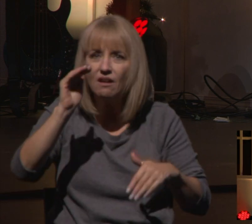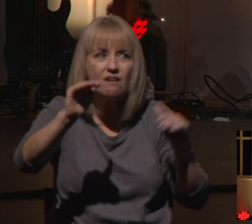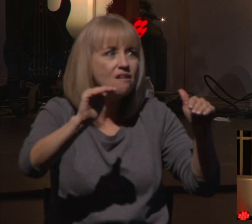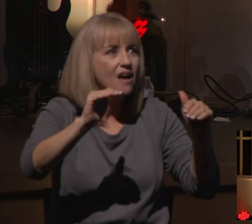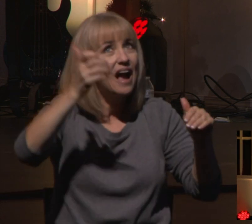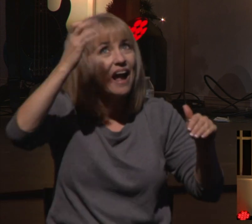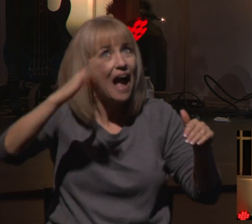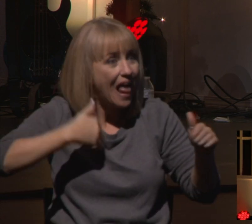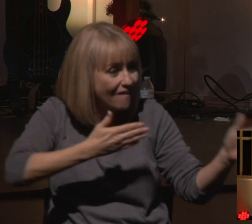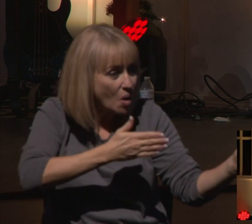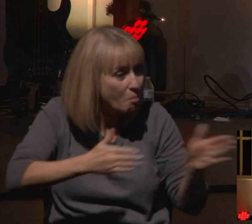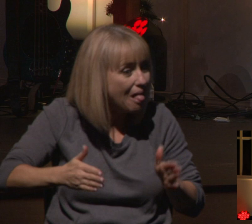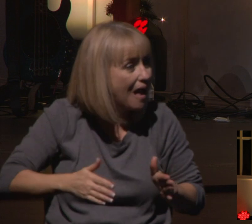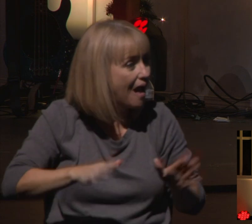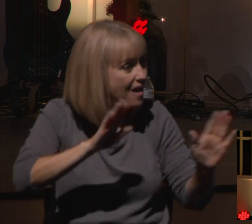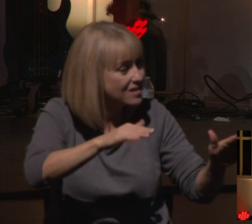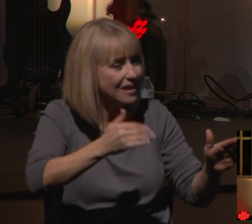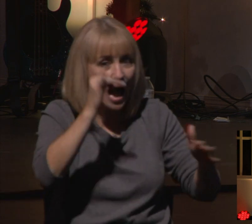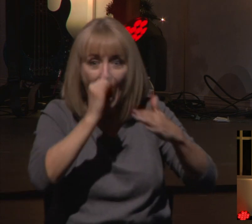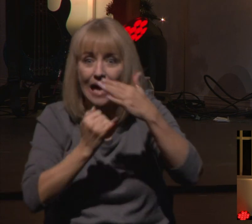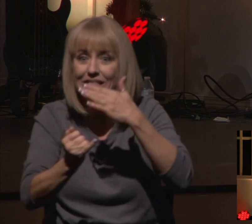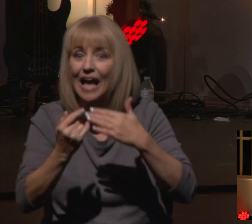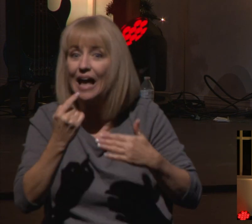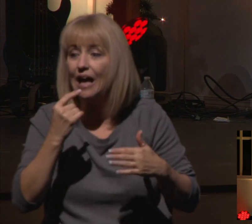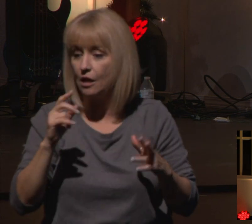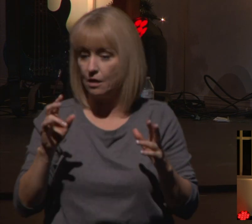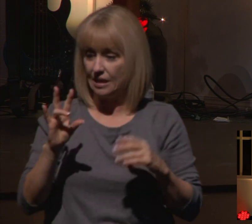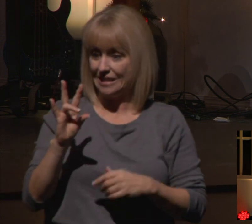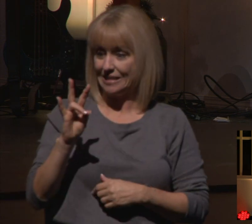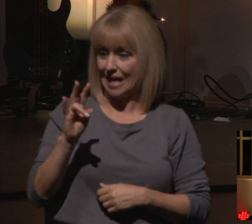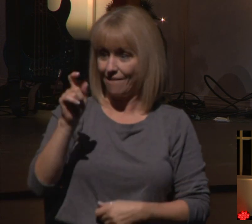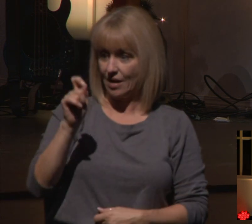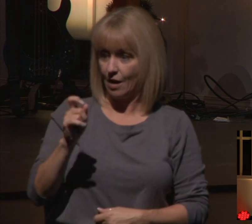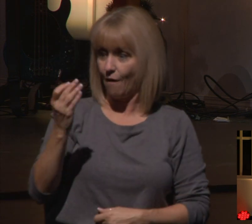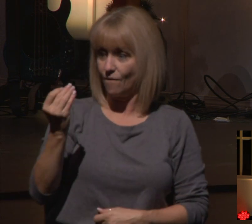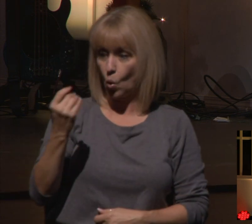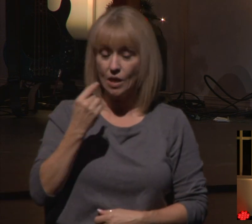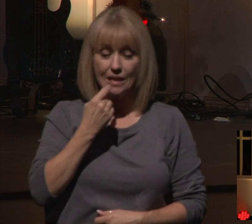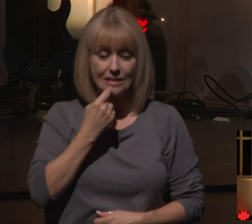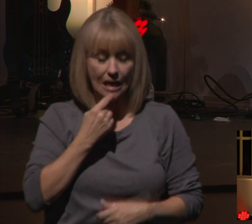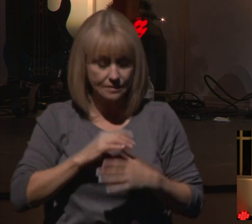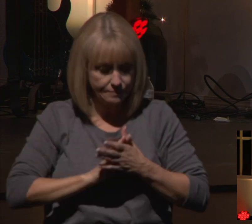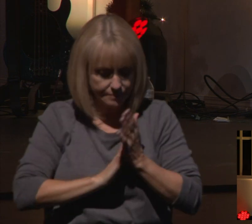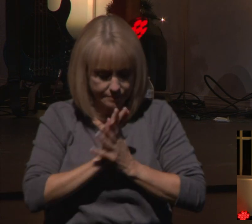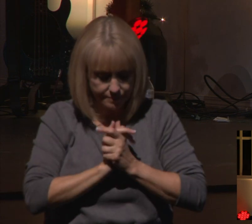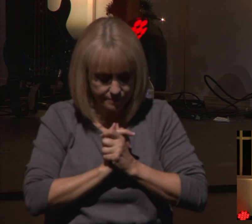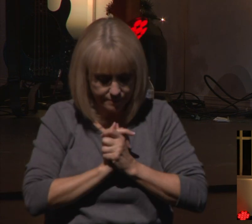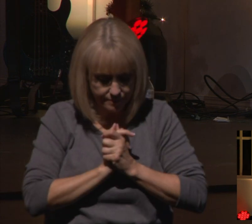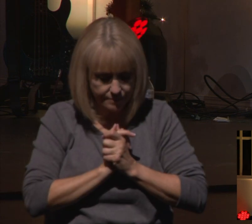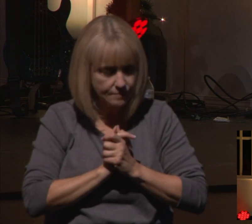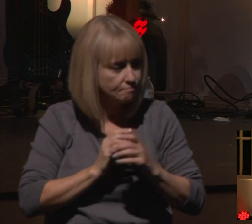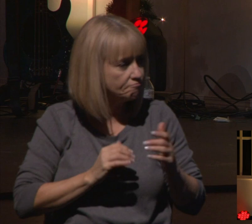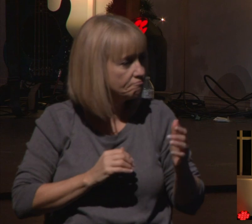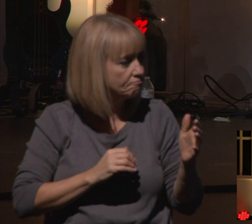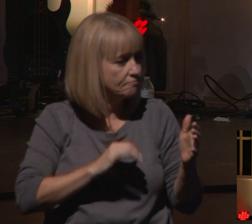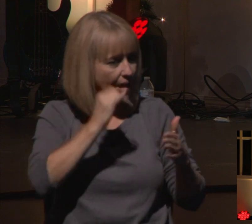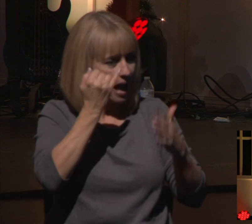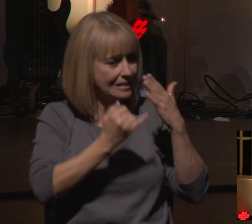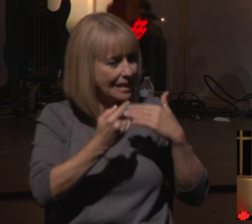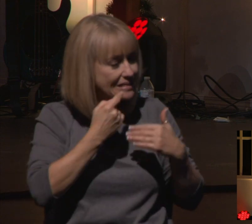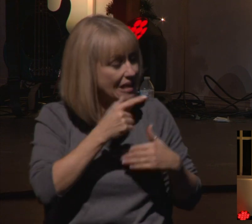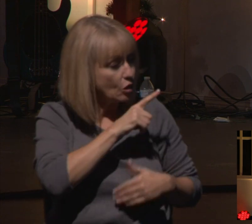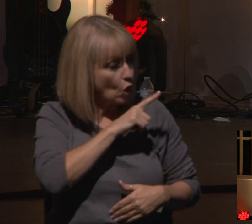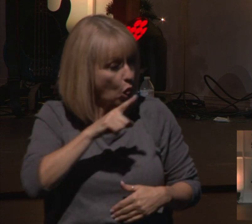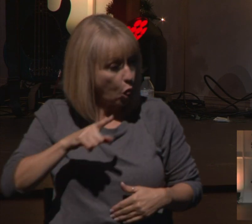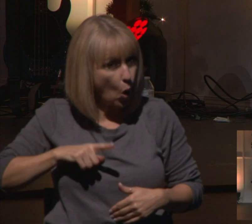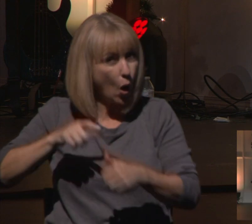you look at Isaiah chapter seven, verse 14, we read this, this invitation back home, this Christmas invitation, where Isaiah says, therefore the